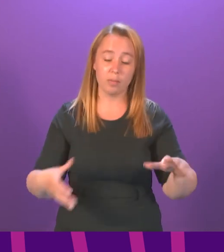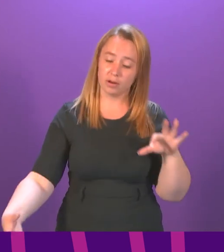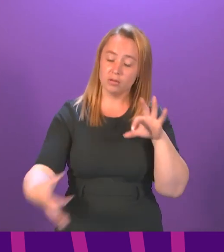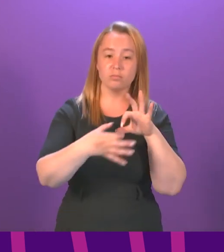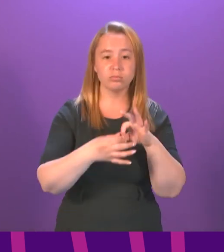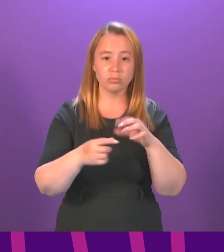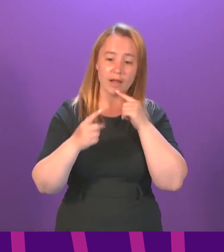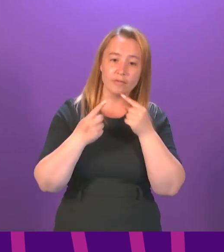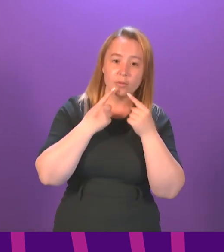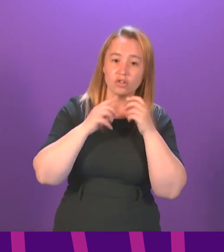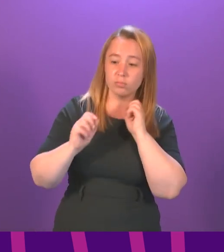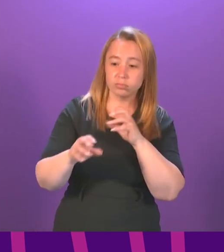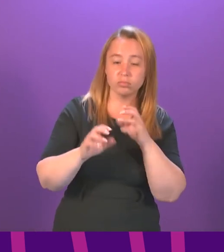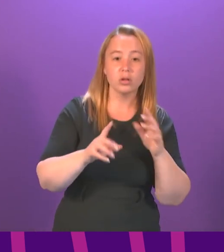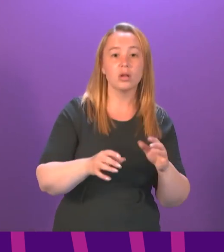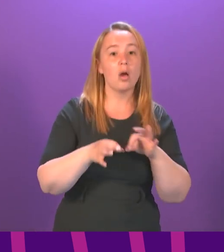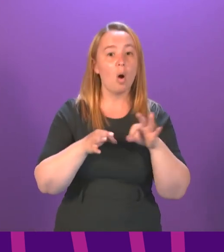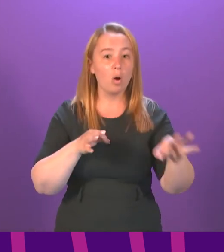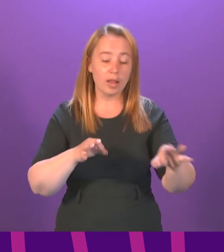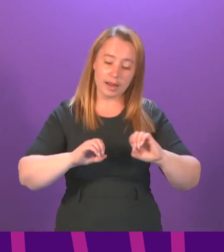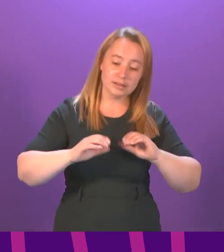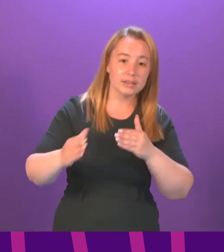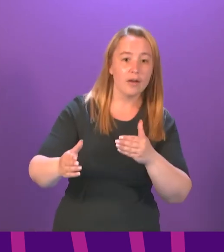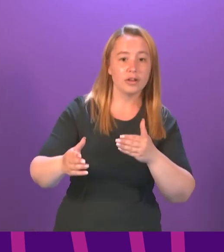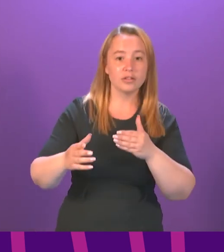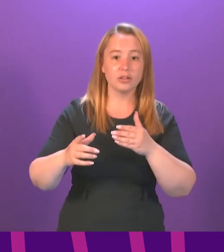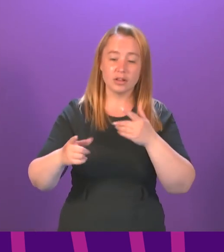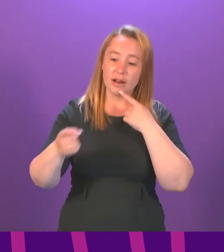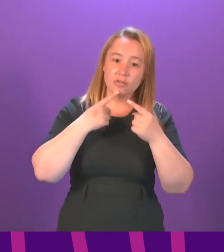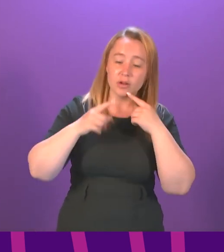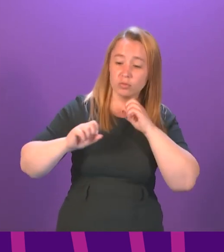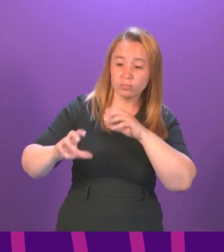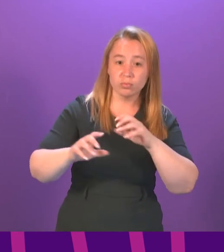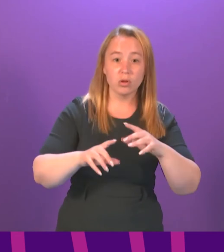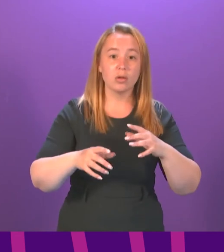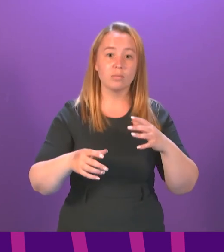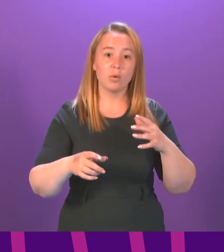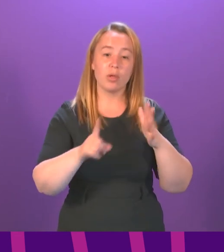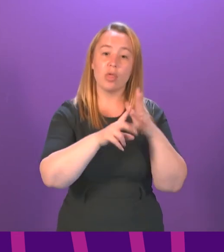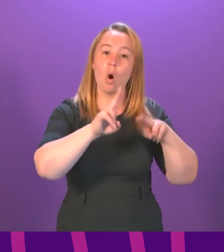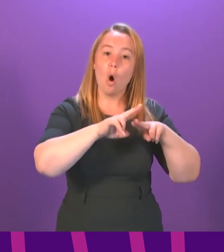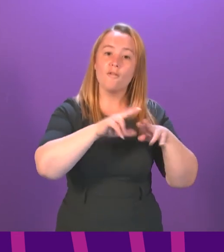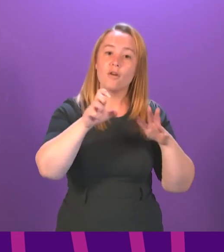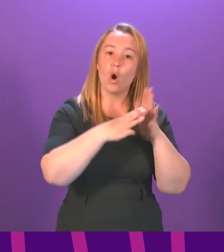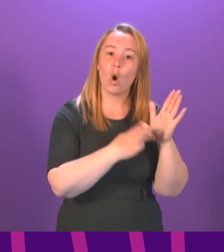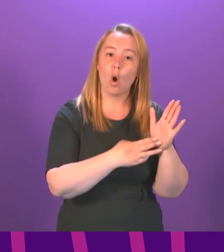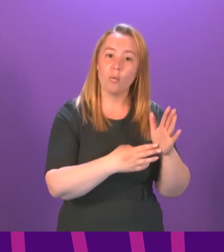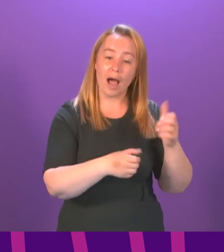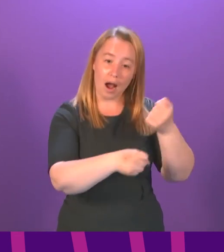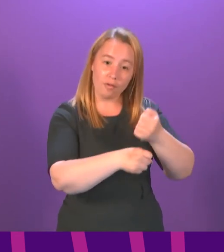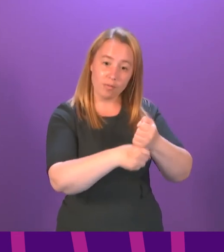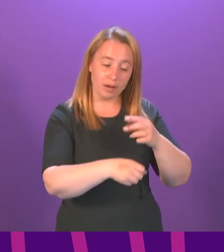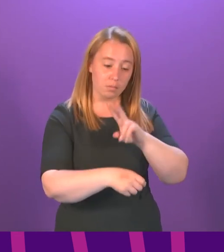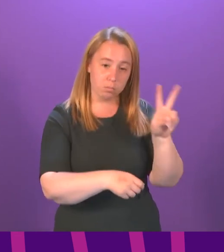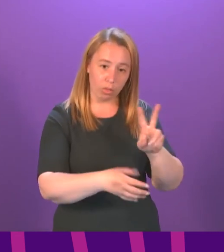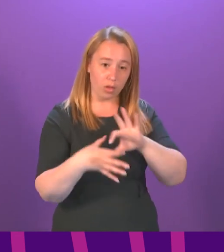internet and online service providers remain a reserve matter, but we continue to work closely with the UK Government and Ofcom in developing proposals to introduce